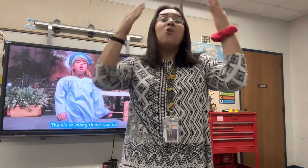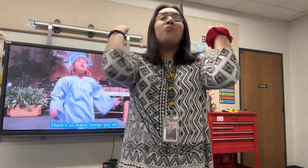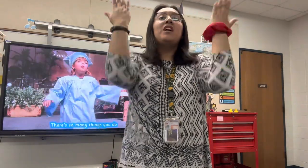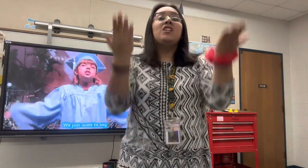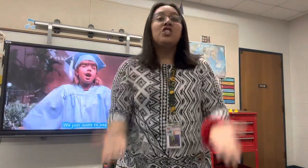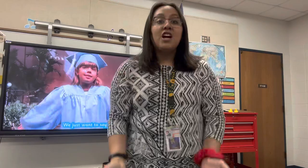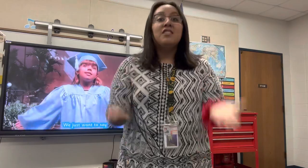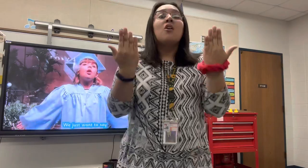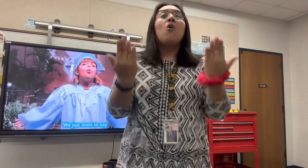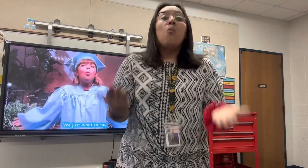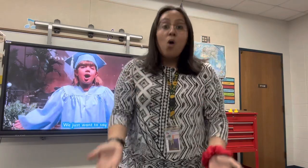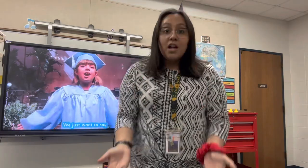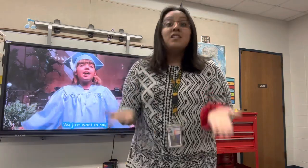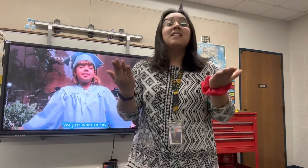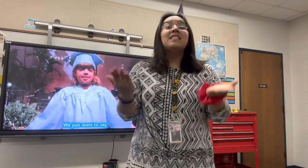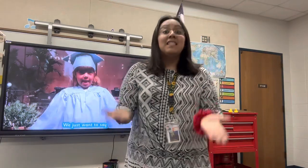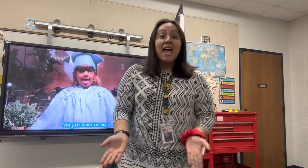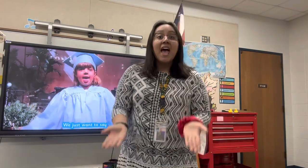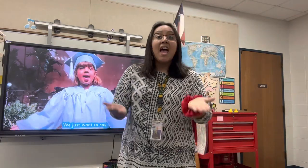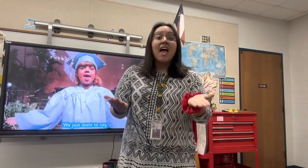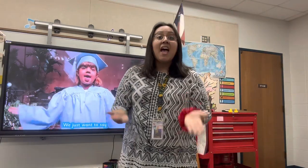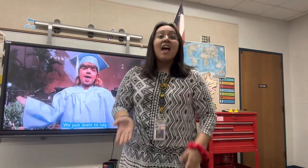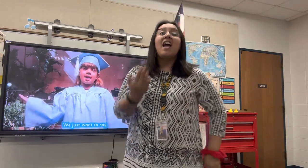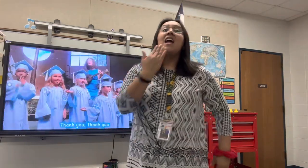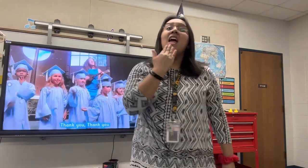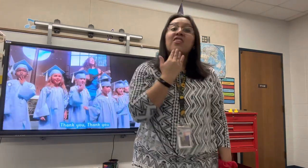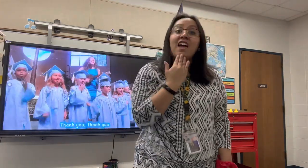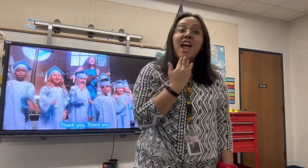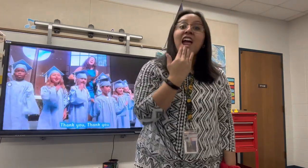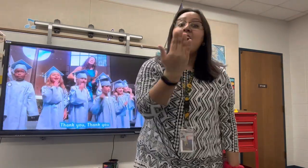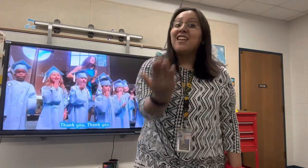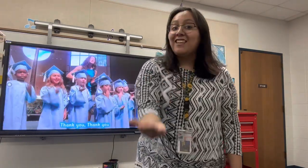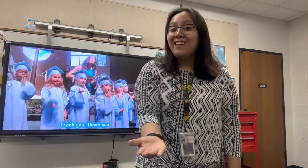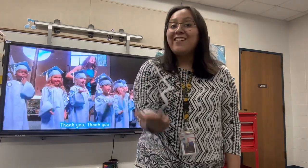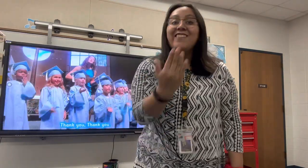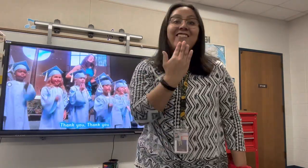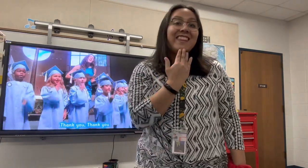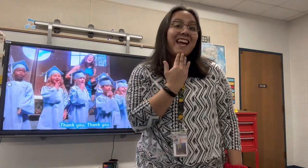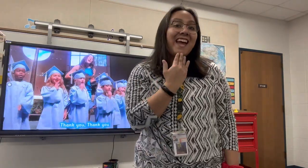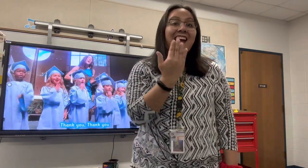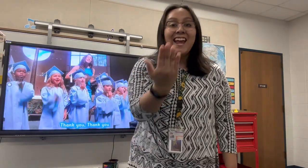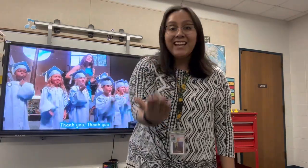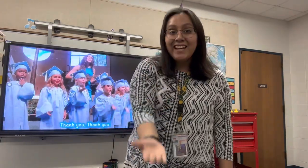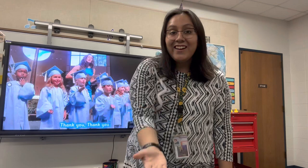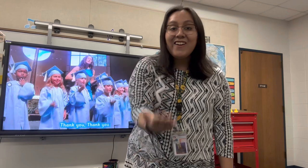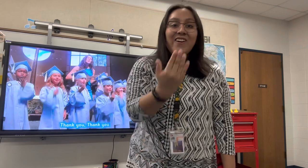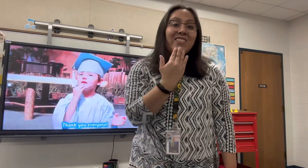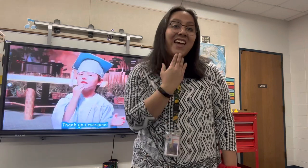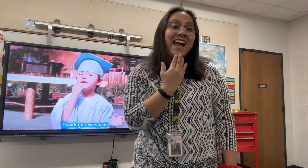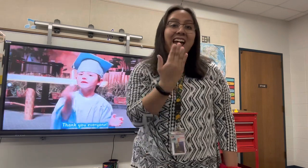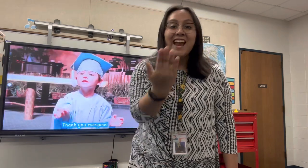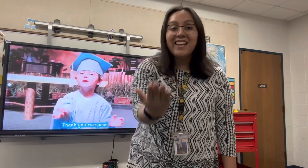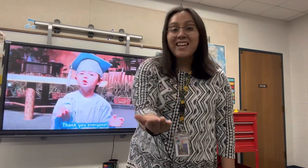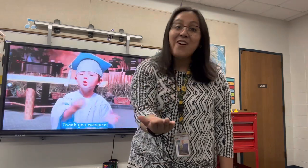We just want to say thank you, thank you, thank you,